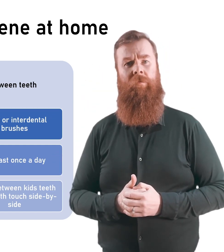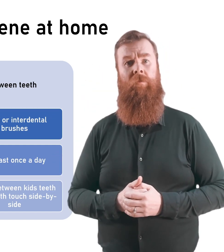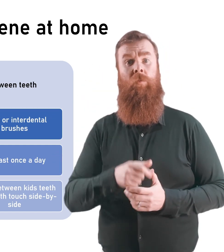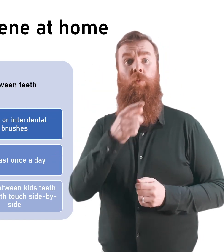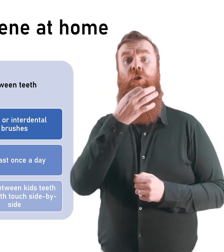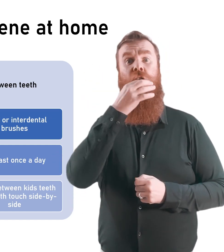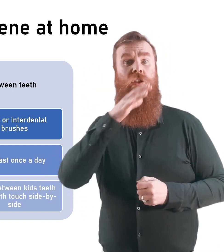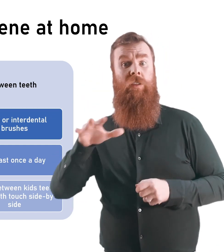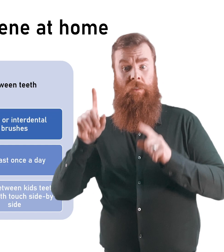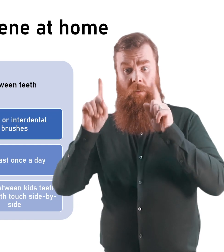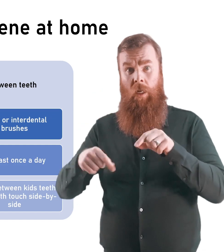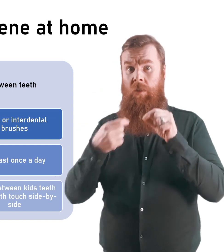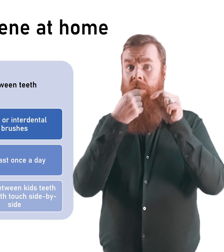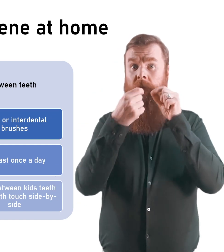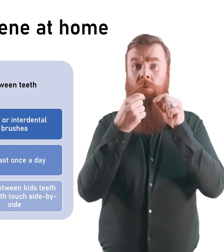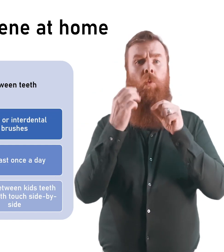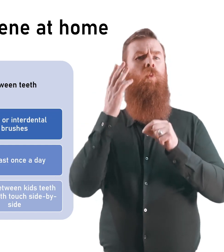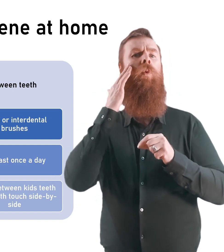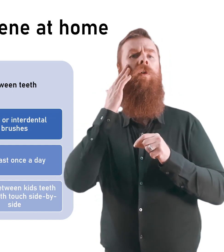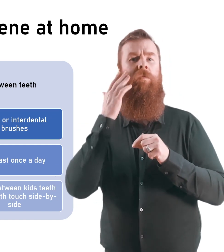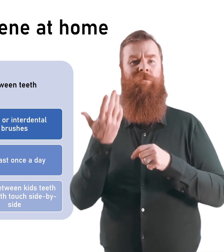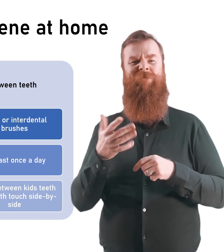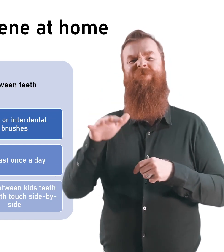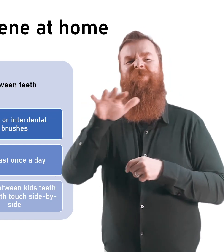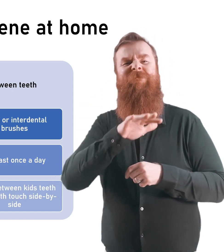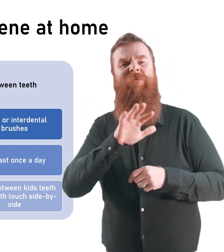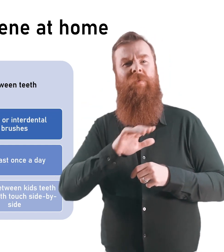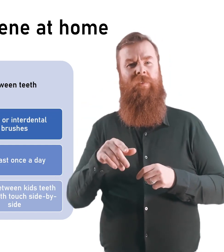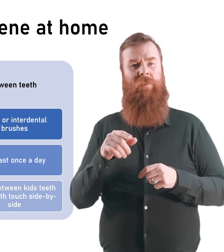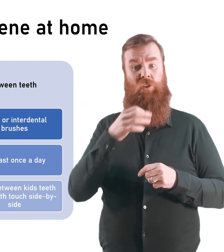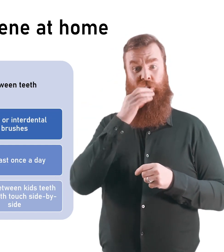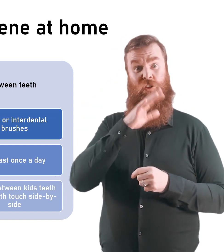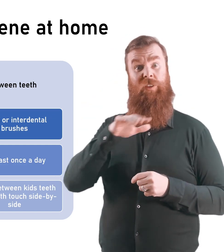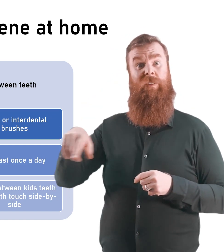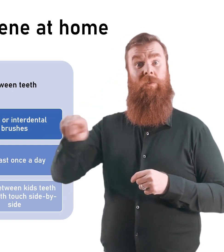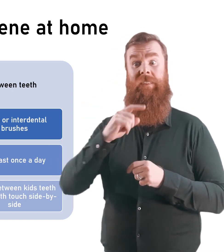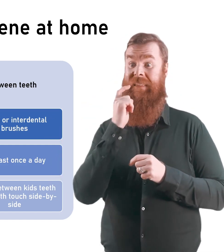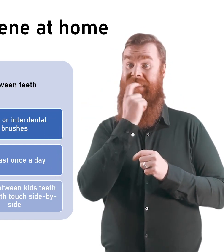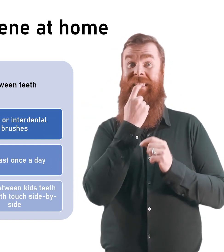Start cleaning between kids teeth once they have teeth touching side by side.